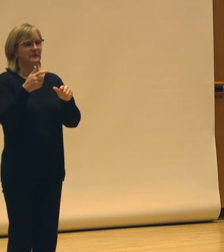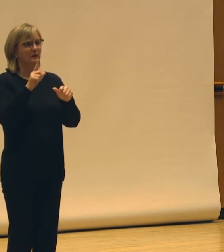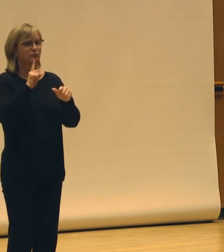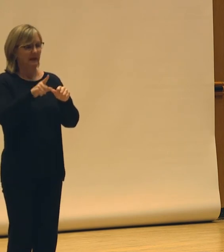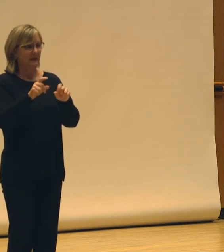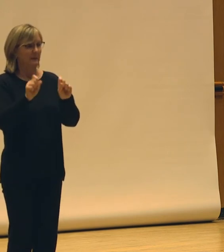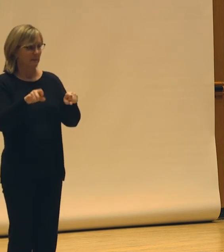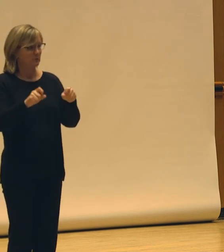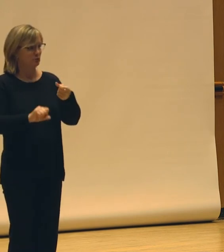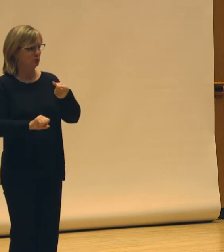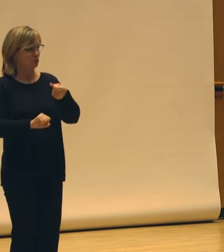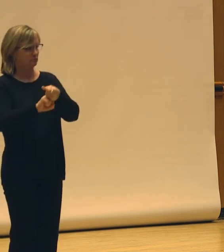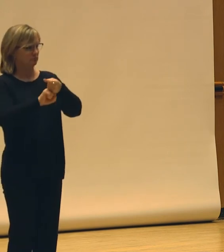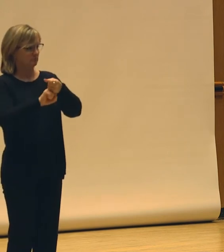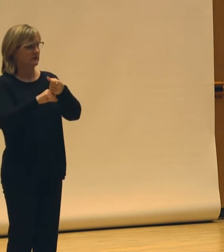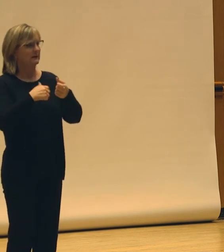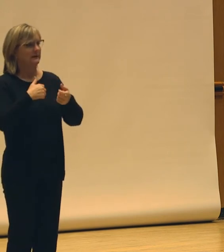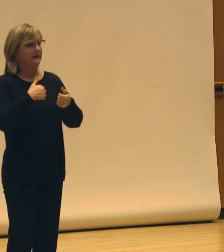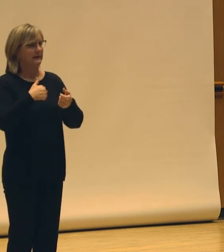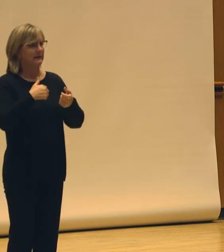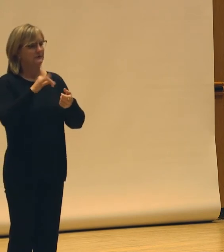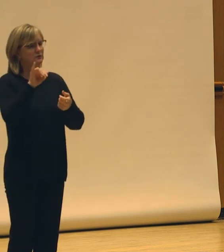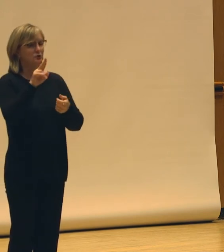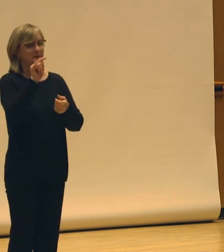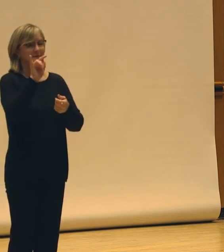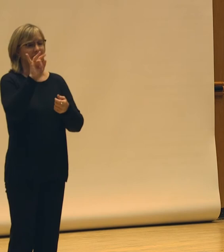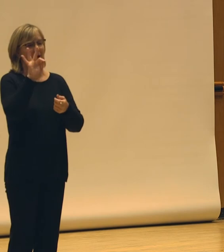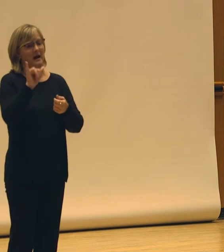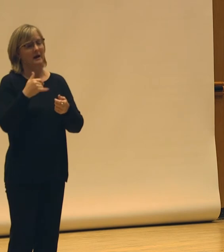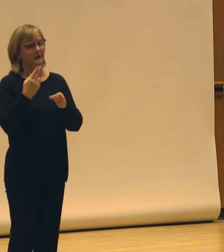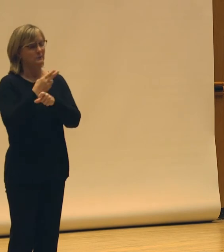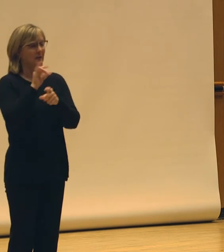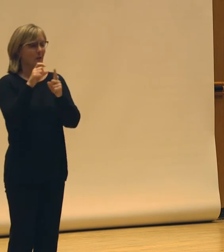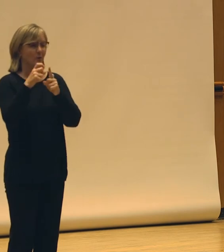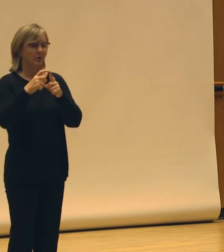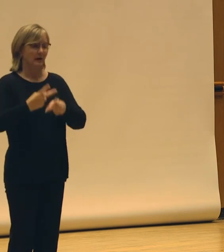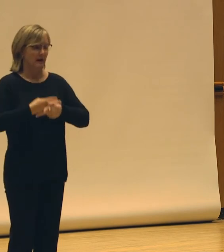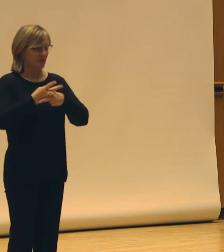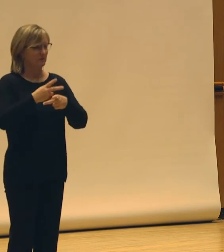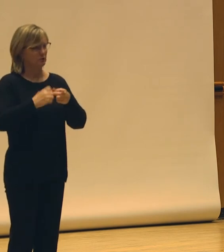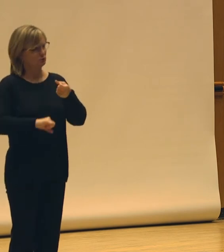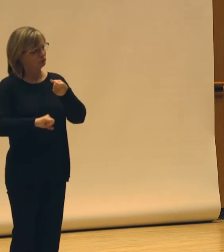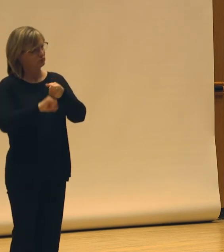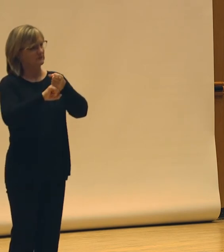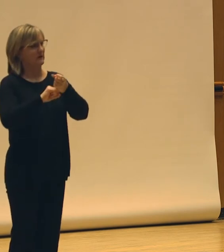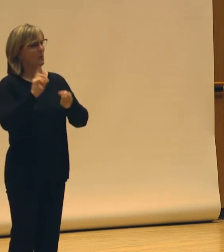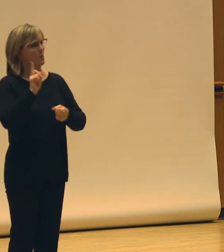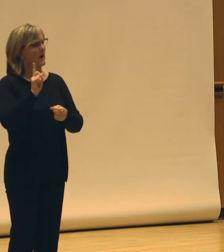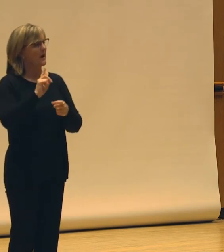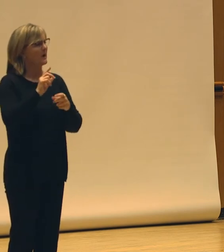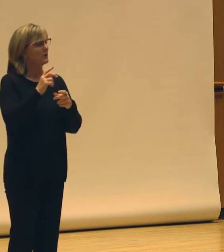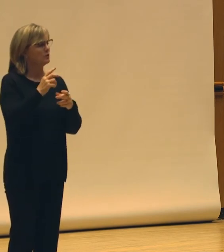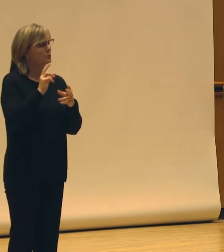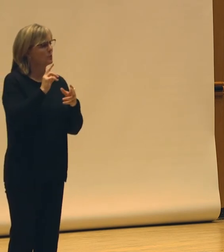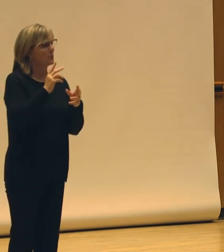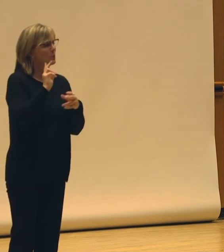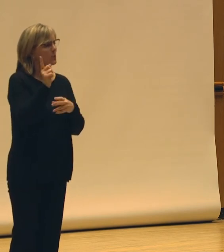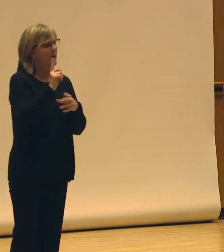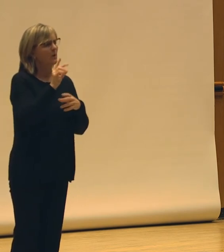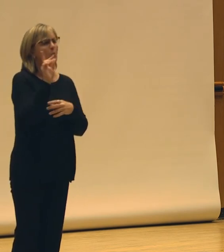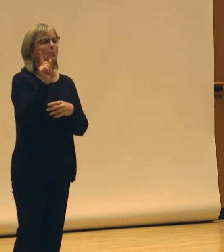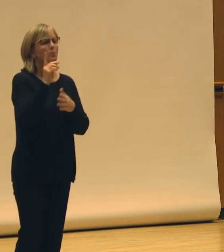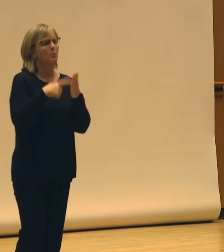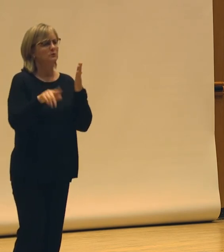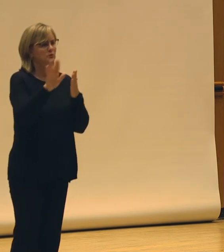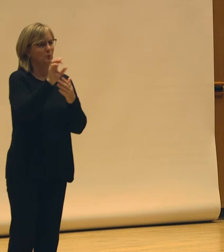I use that word carefully, to justify where you're sourcing from and how you're integrating it,